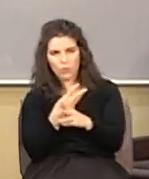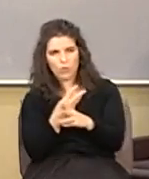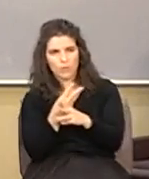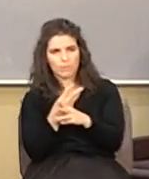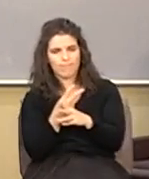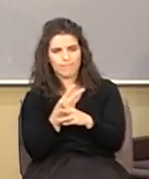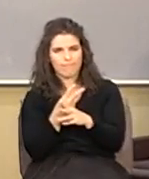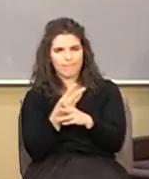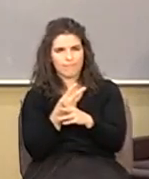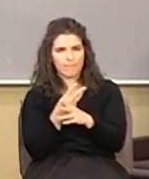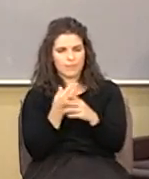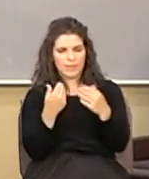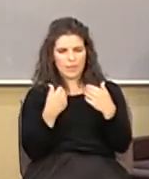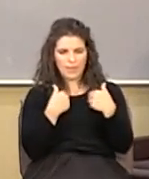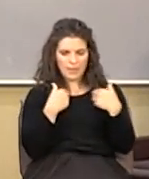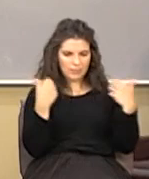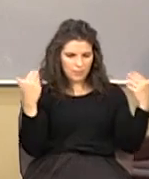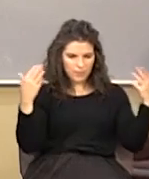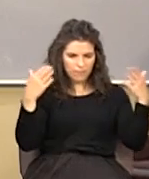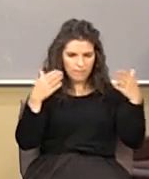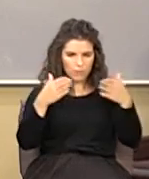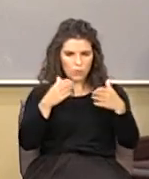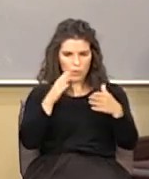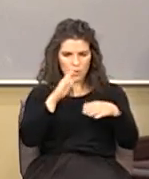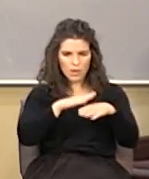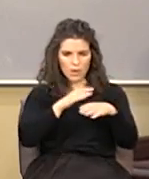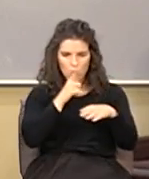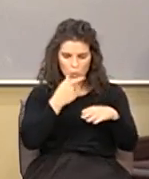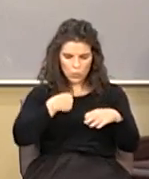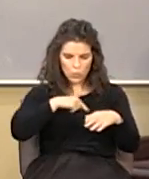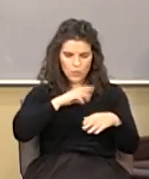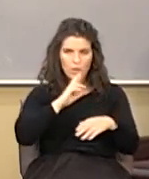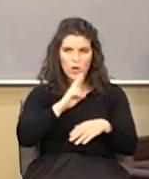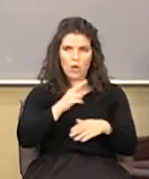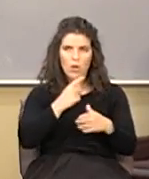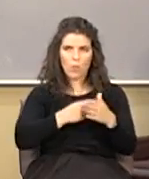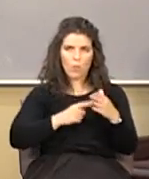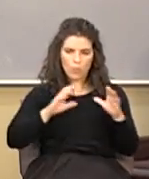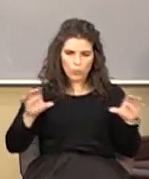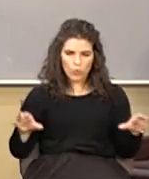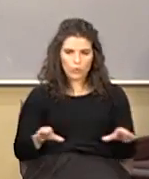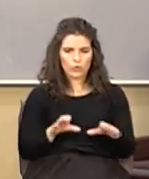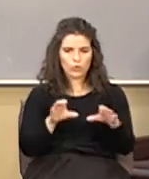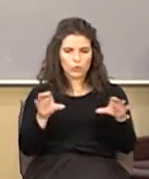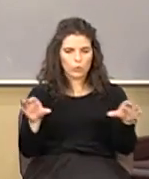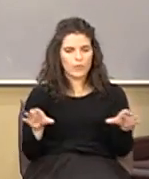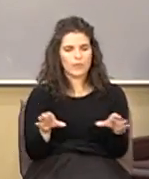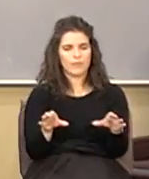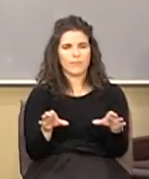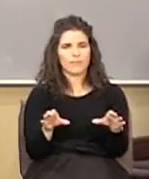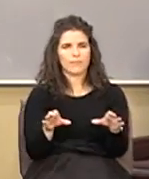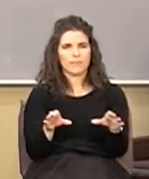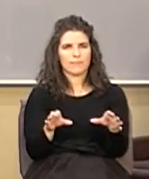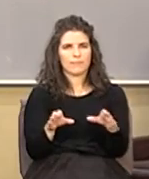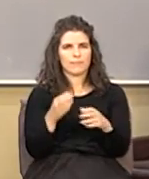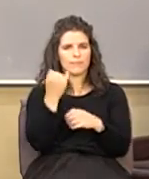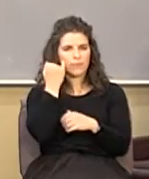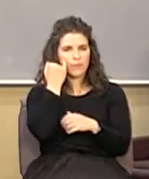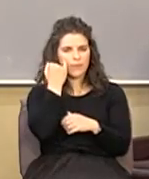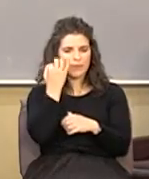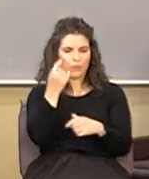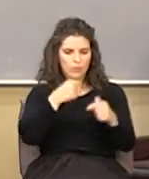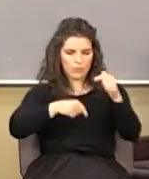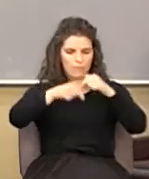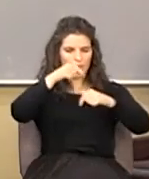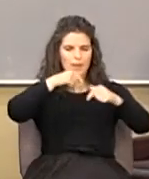has got to focus on who we are and what we're doing. And instead of when you, if you can just back up and